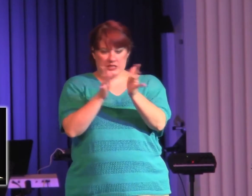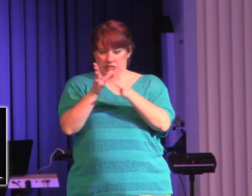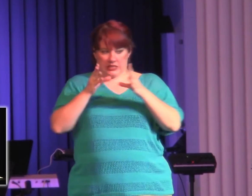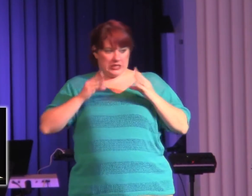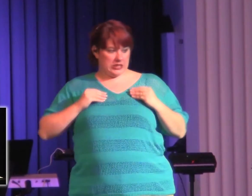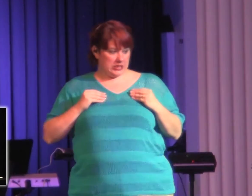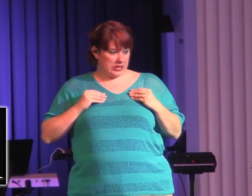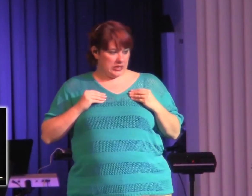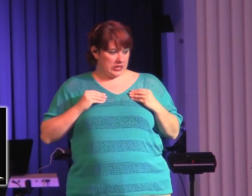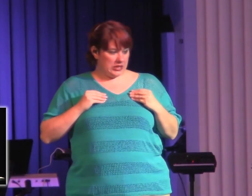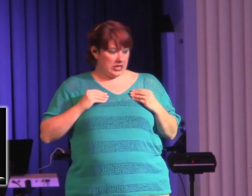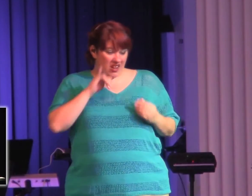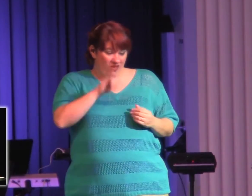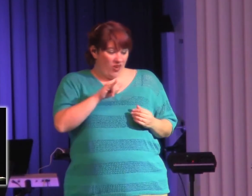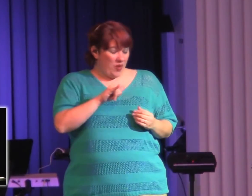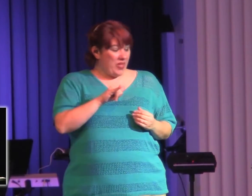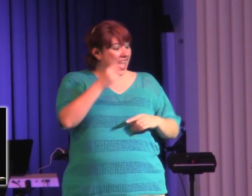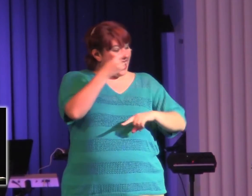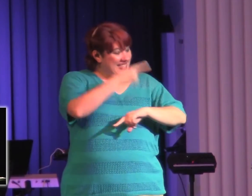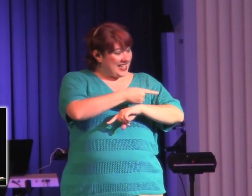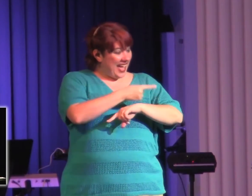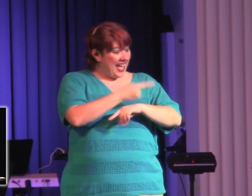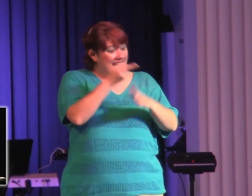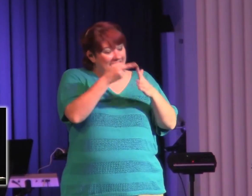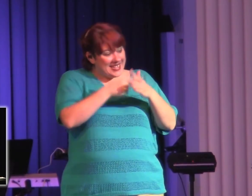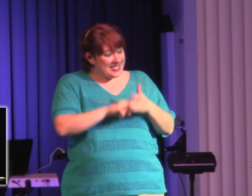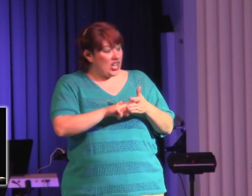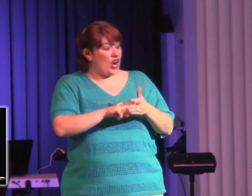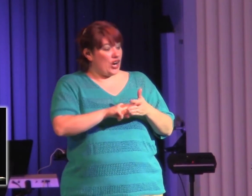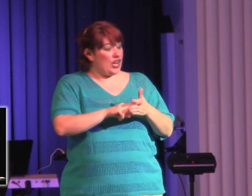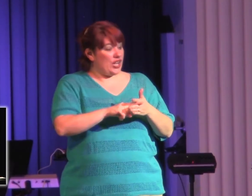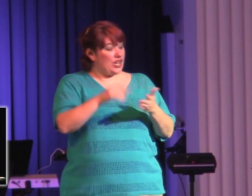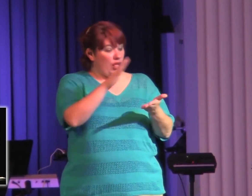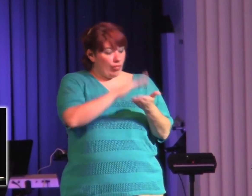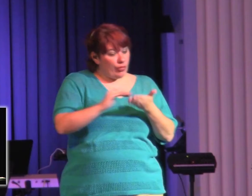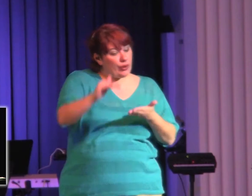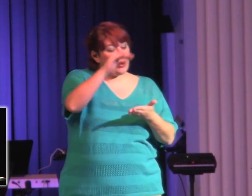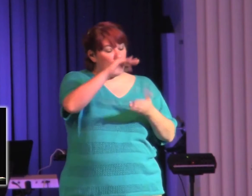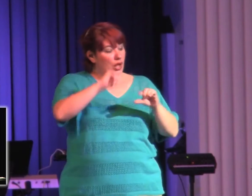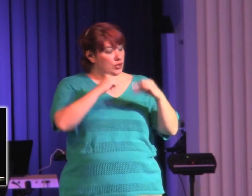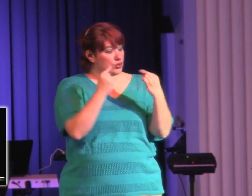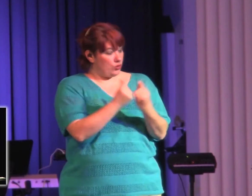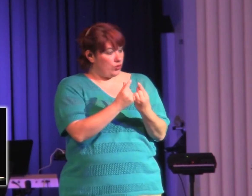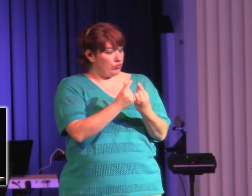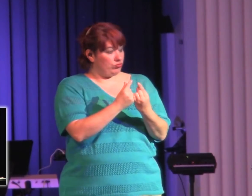I stayed there for four years after graduating from college. And then I've been here, like I said, since 87.